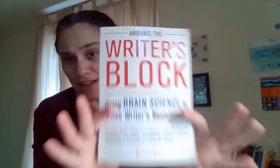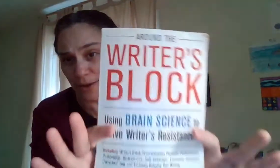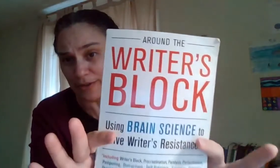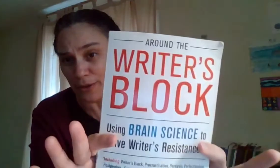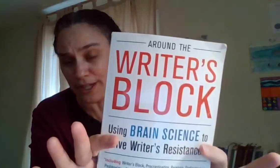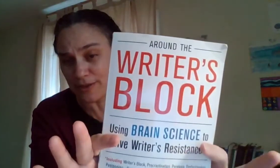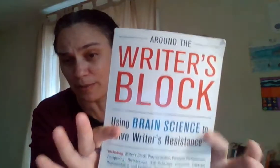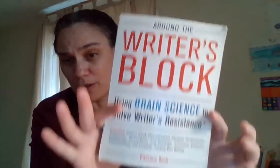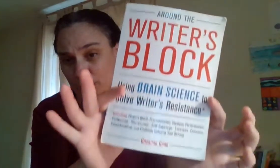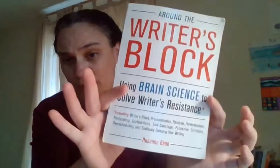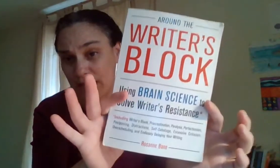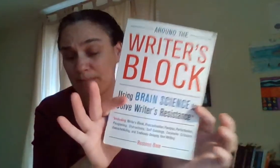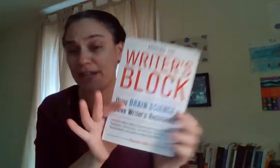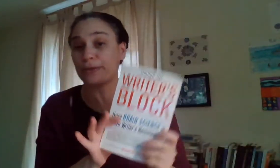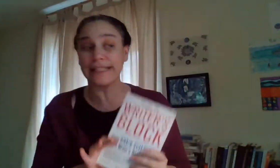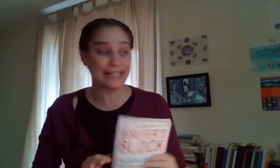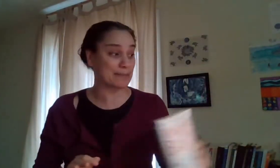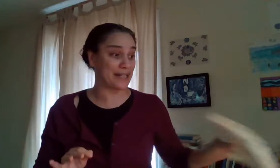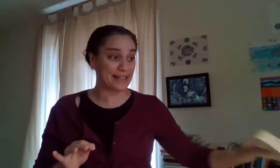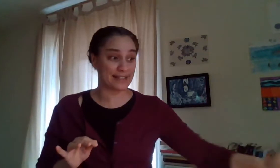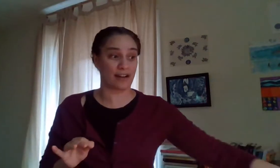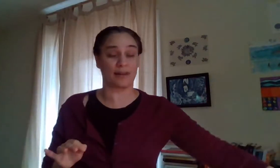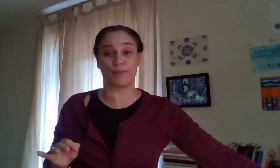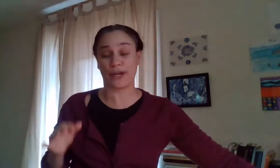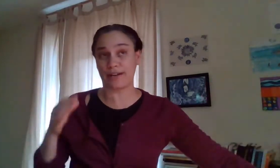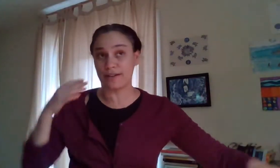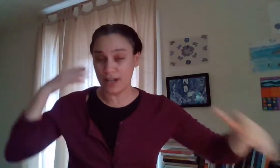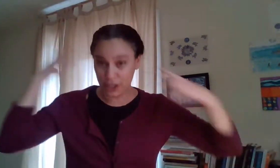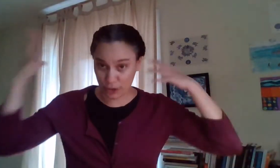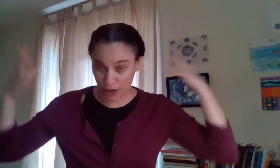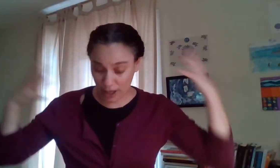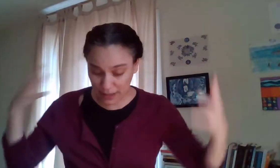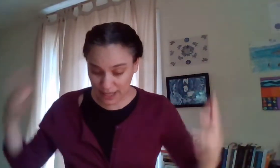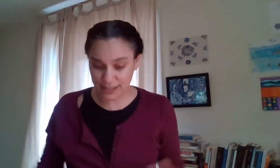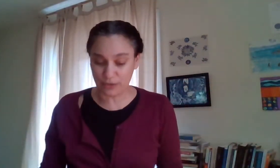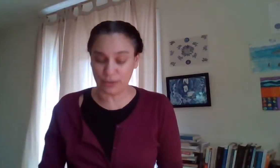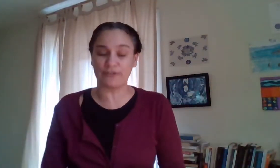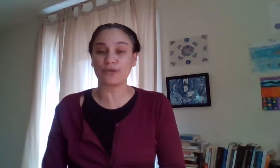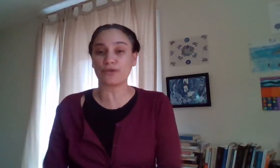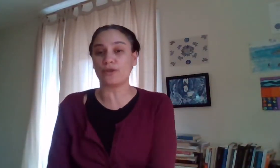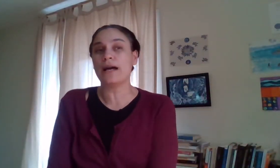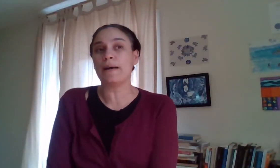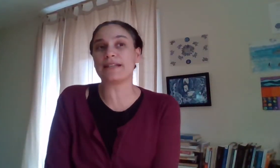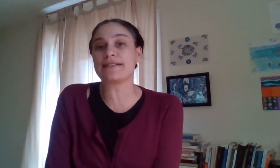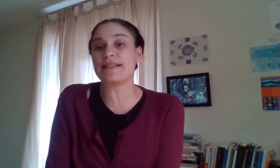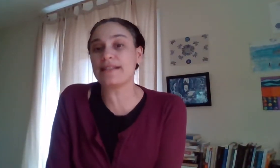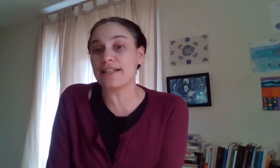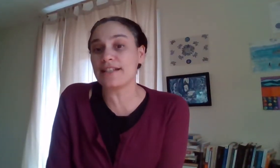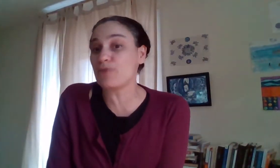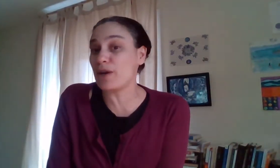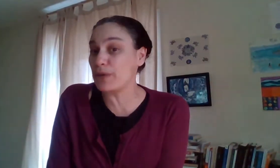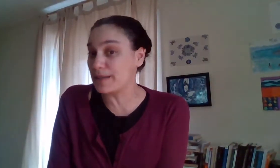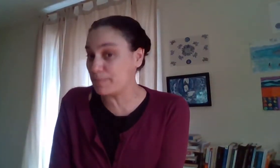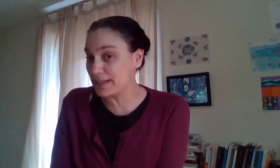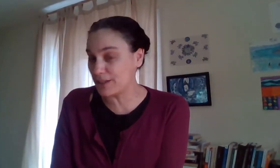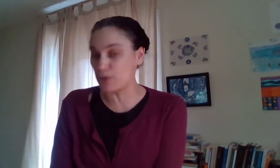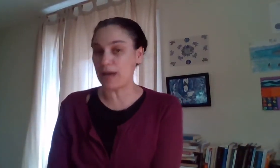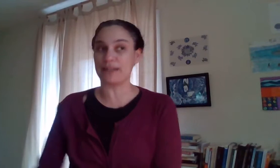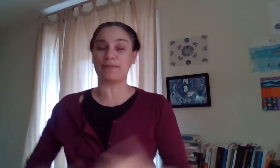around the writer's block where rozan ben really explains our brain you know our plastic we have neuroplasticity and this is why we can build a new habit but